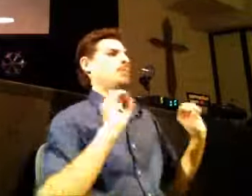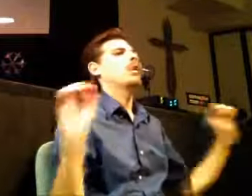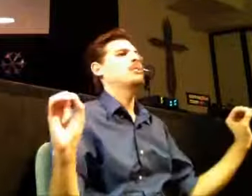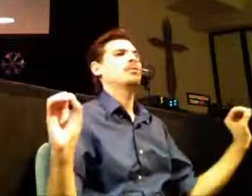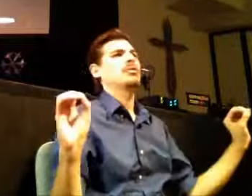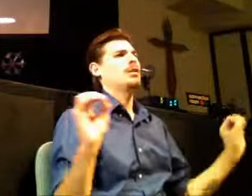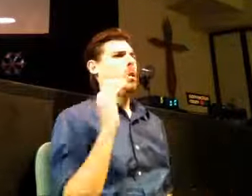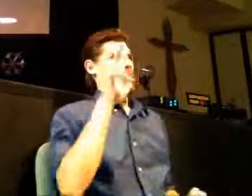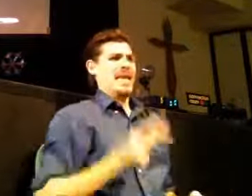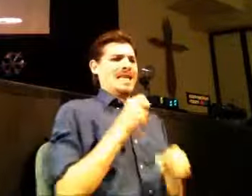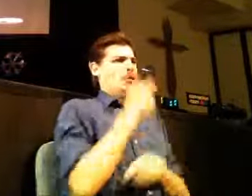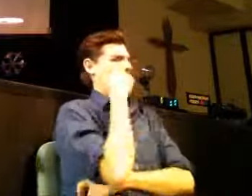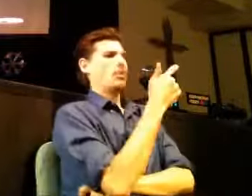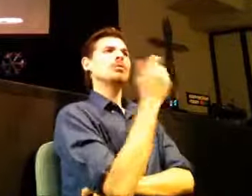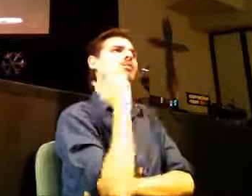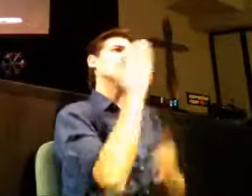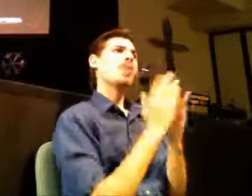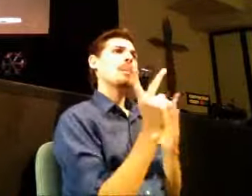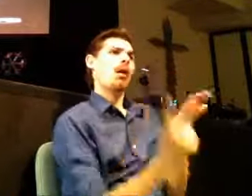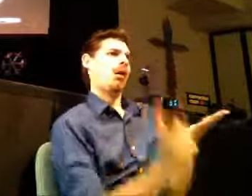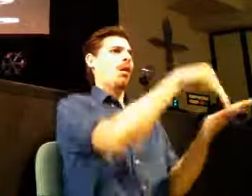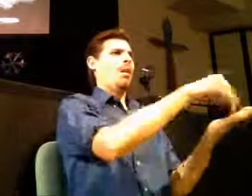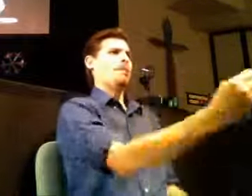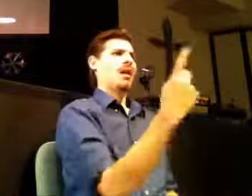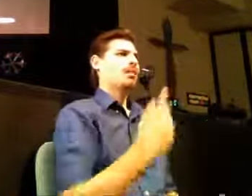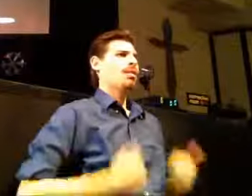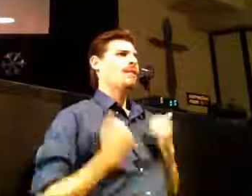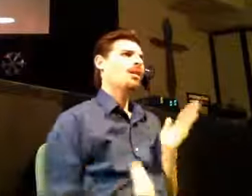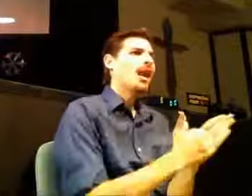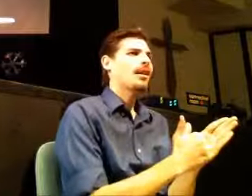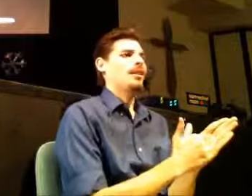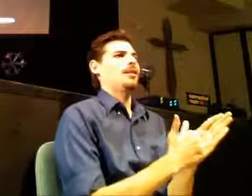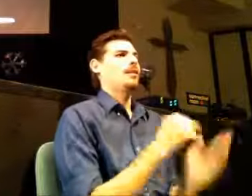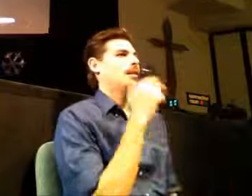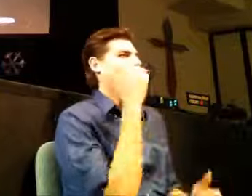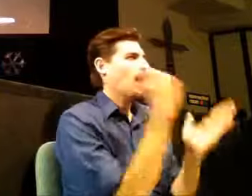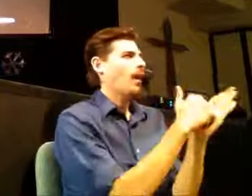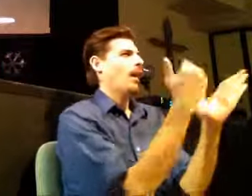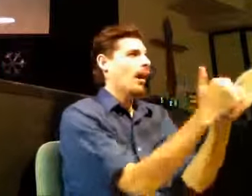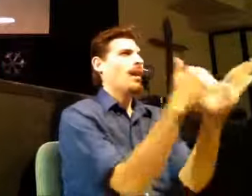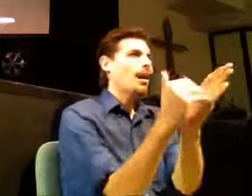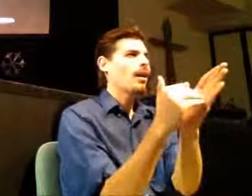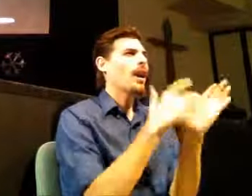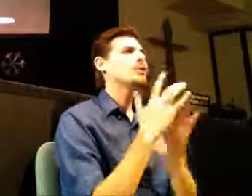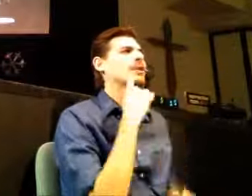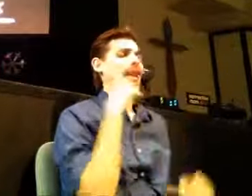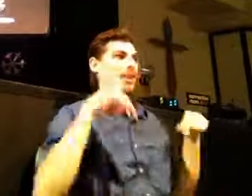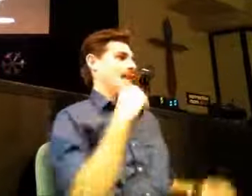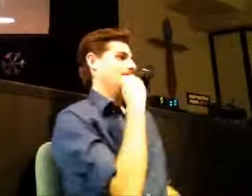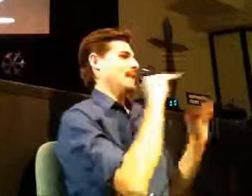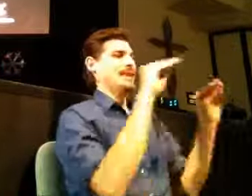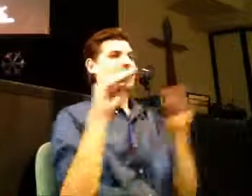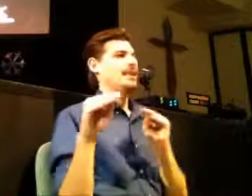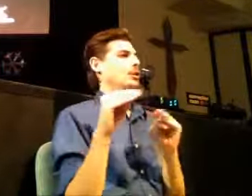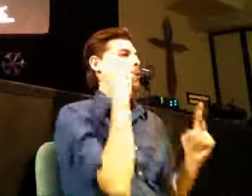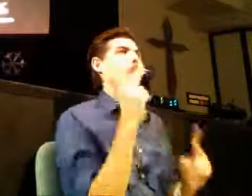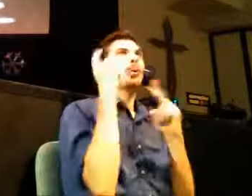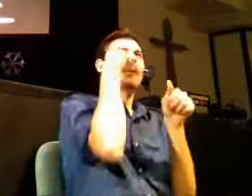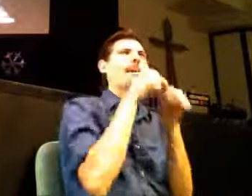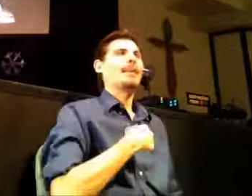him raise some people from the dead okay think about these three years and Jesus is like okay I need you to do this so that you'll remember me right and he's like are we really thinking that they're going to forget well in a